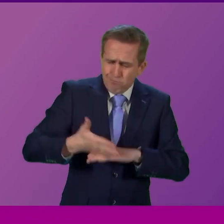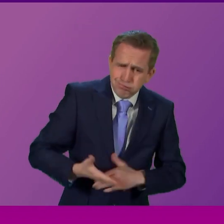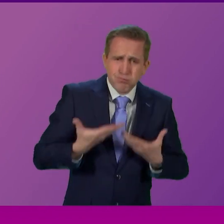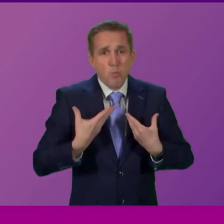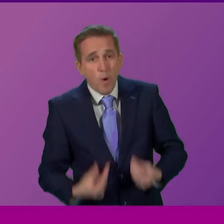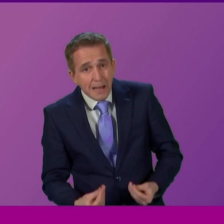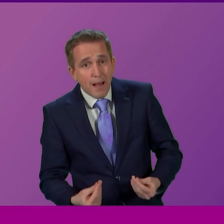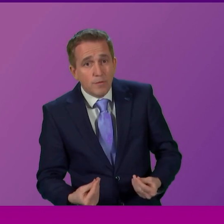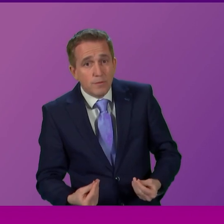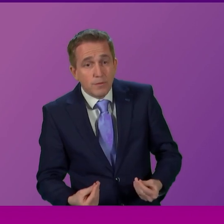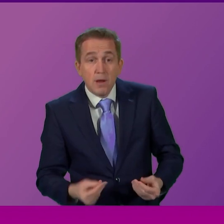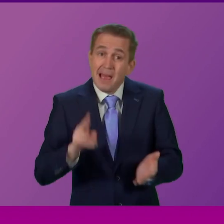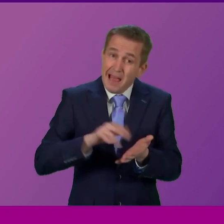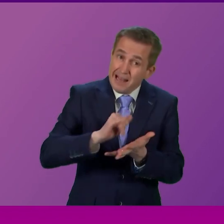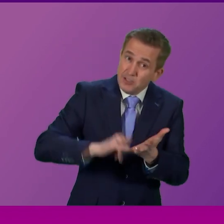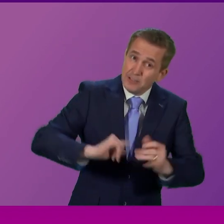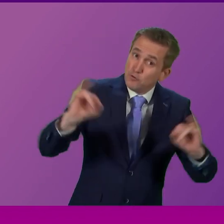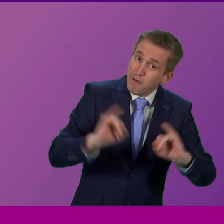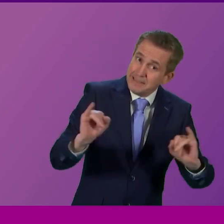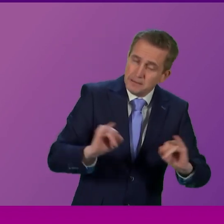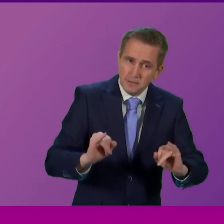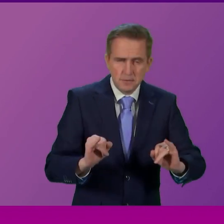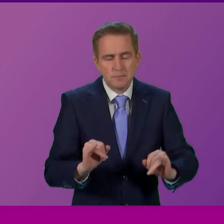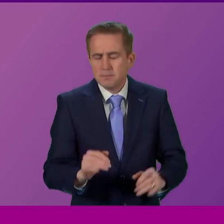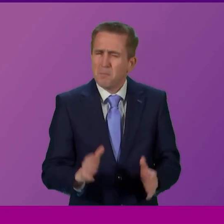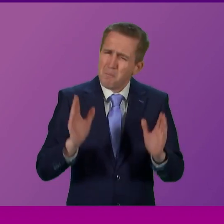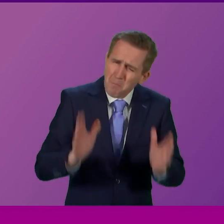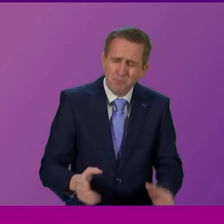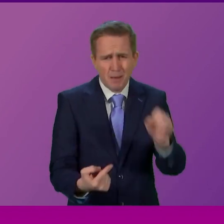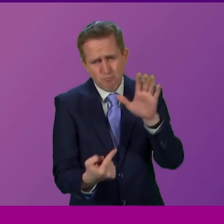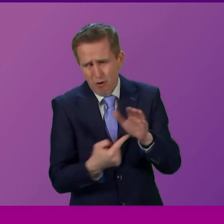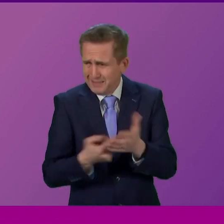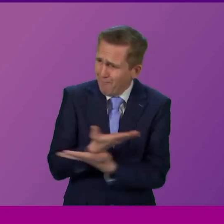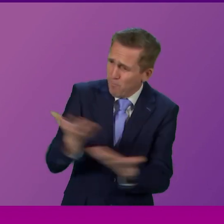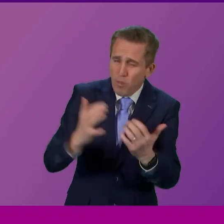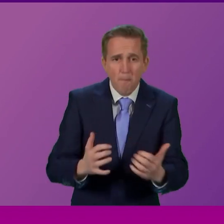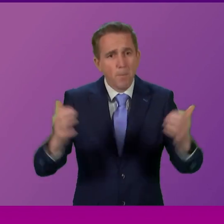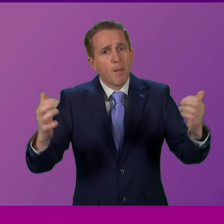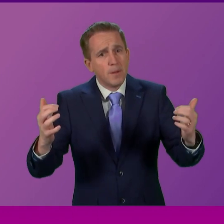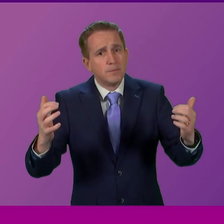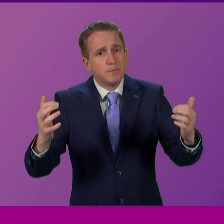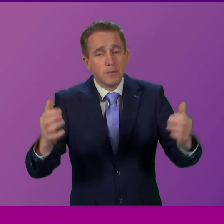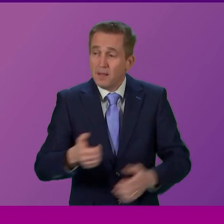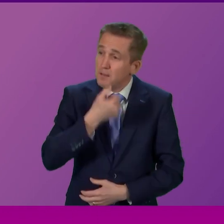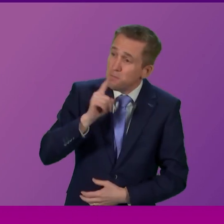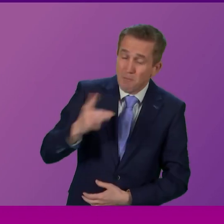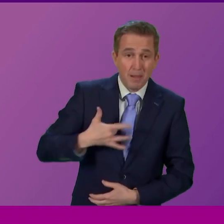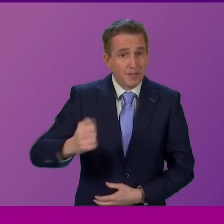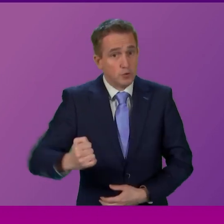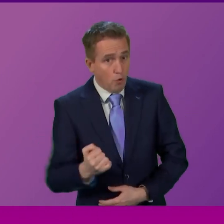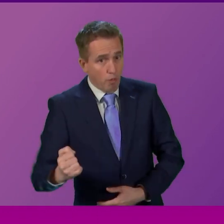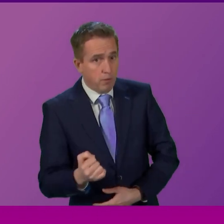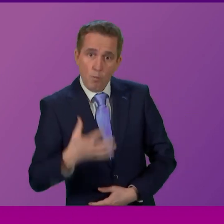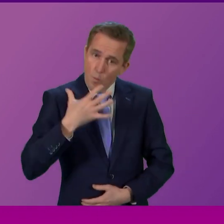The crisis in our NHS should be a priority for this Parliament because it is a priority for the people of Scotland